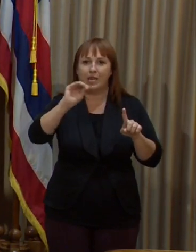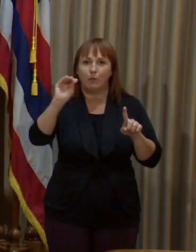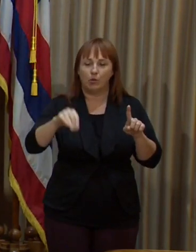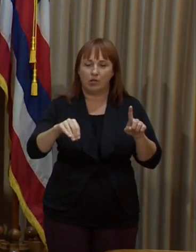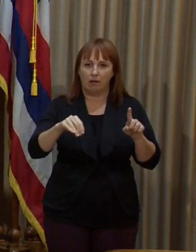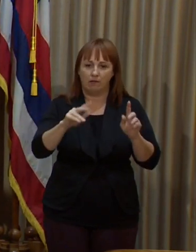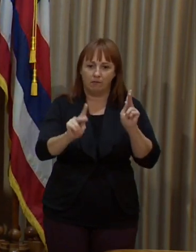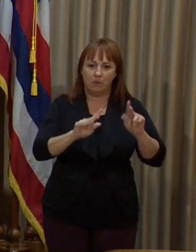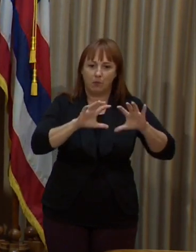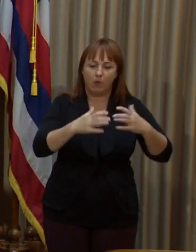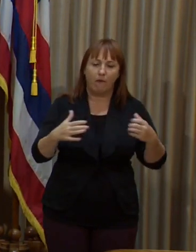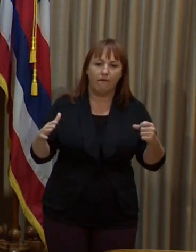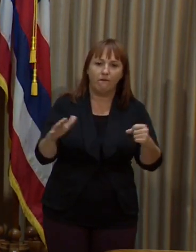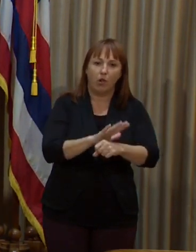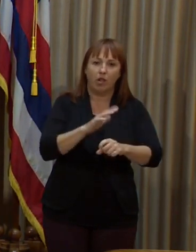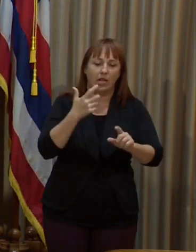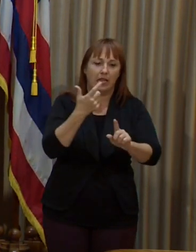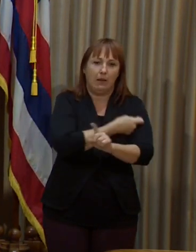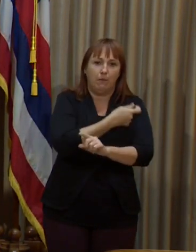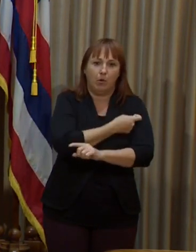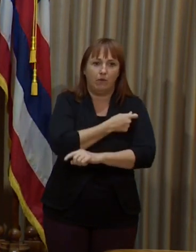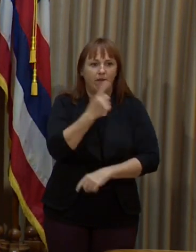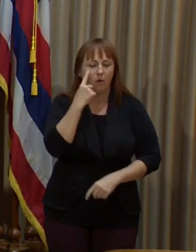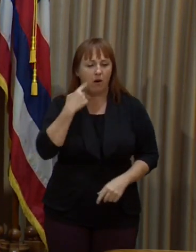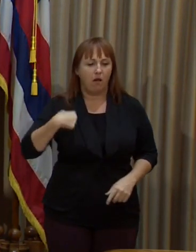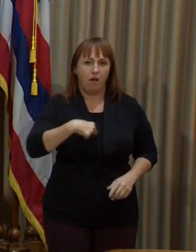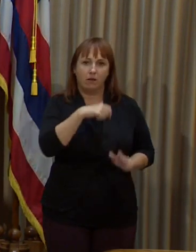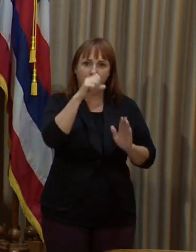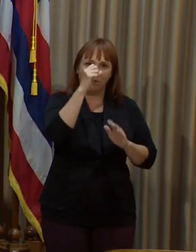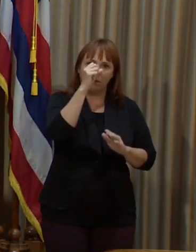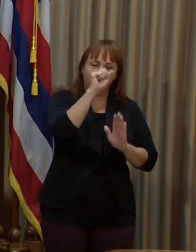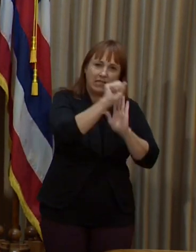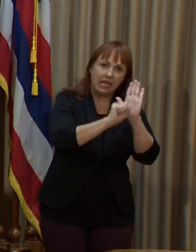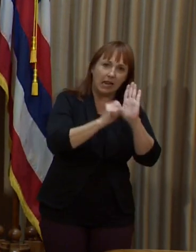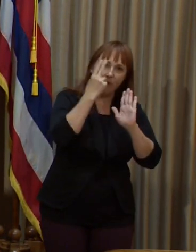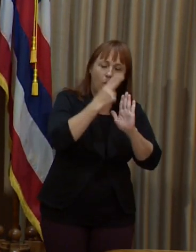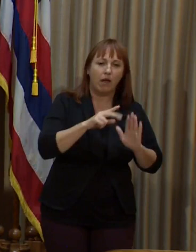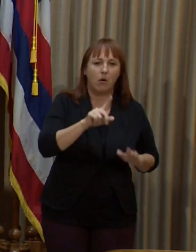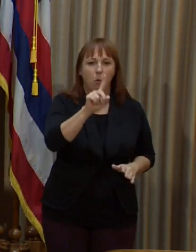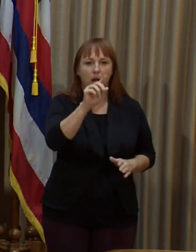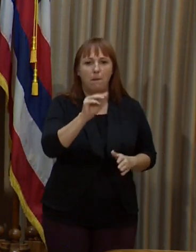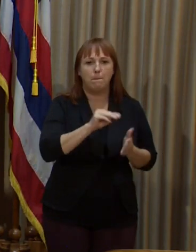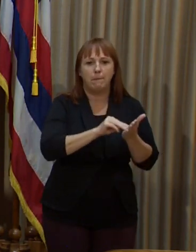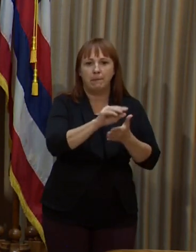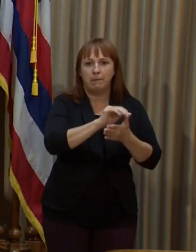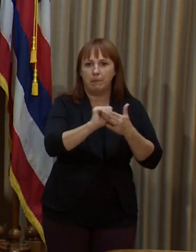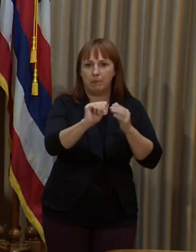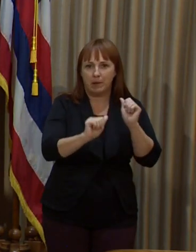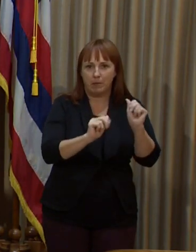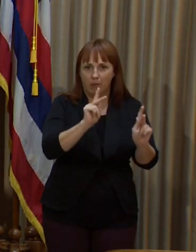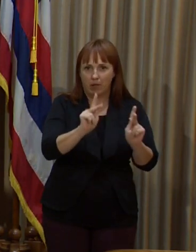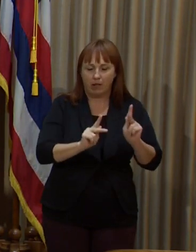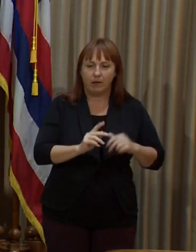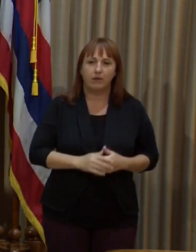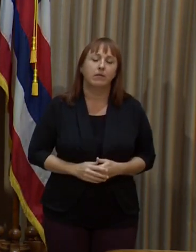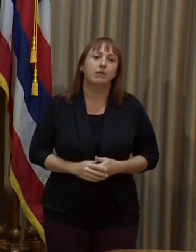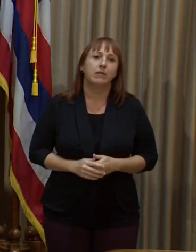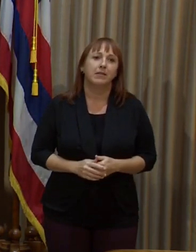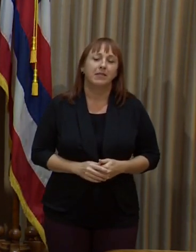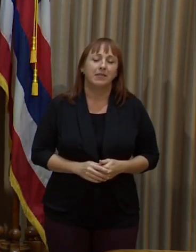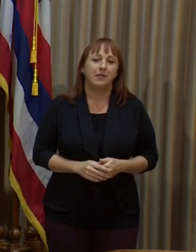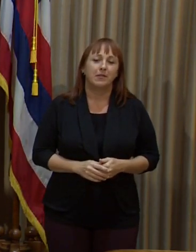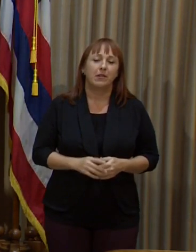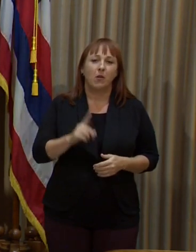immunized. That looks a lot like a million people for our state, million out of 1.4 million people. I think that we're going to begin to